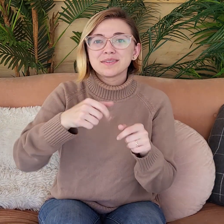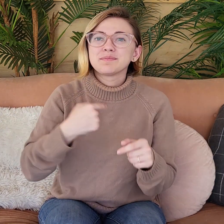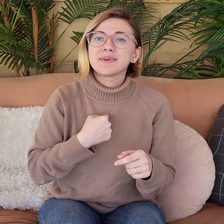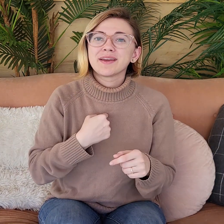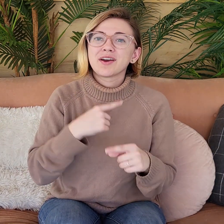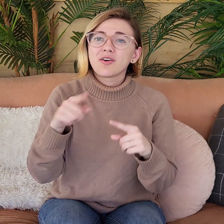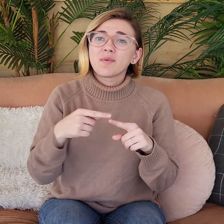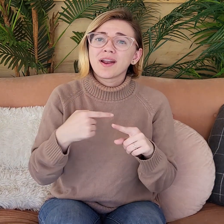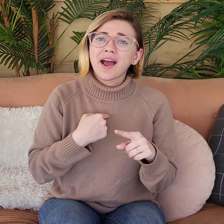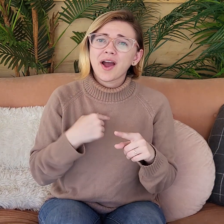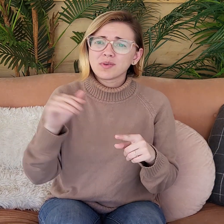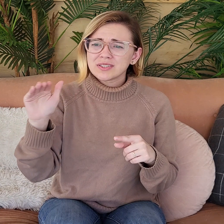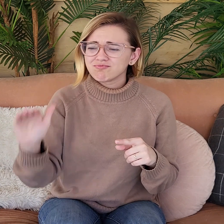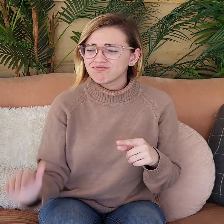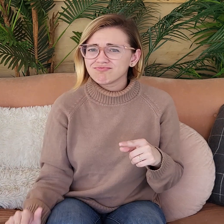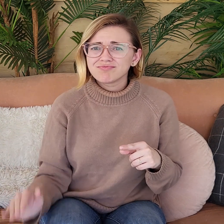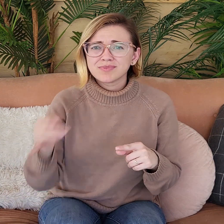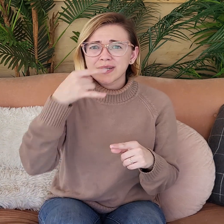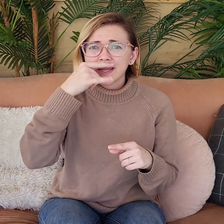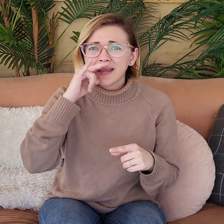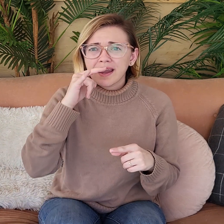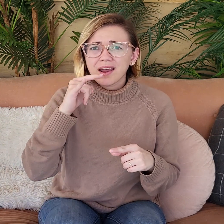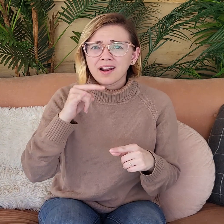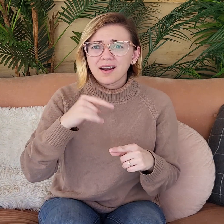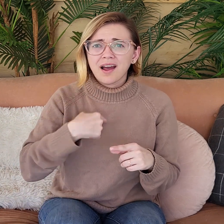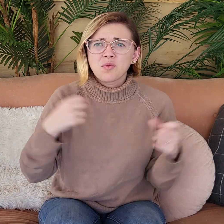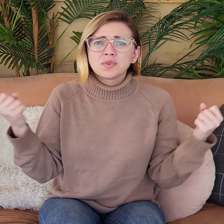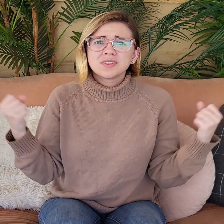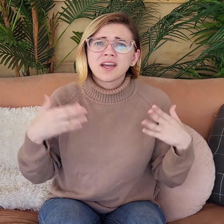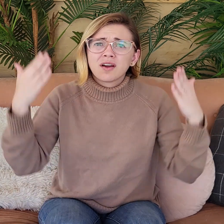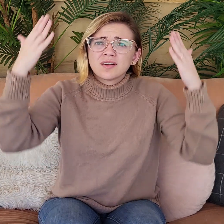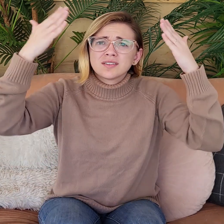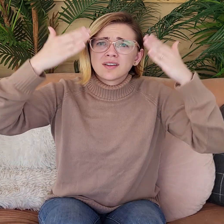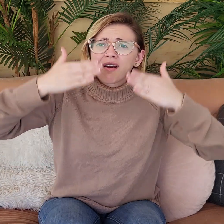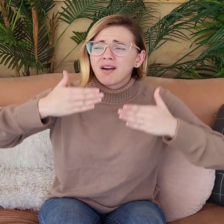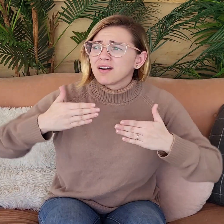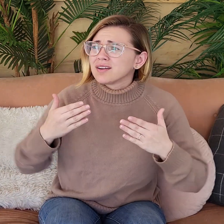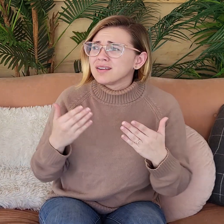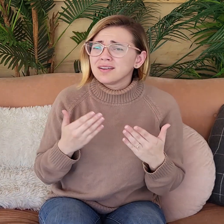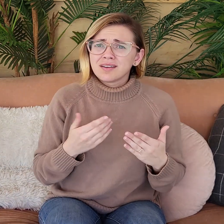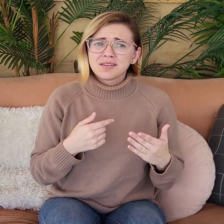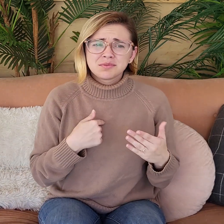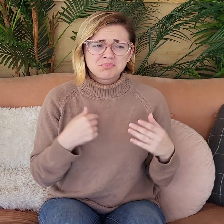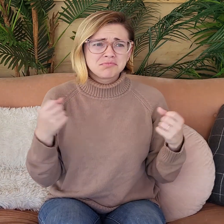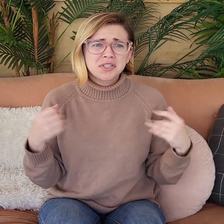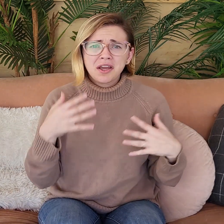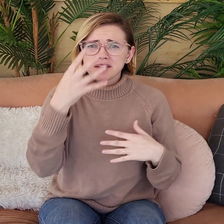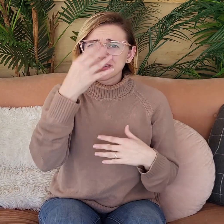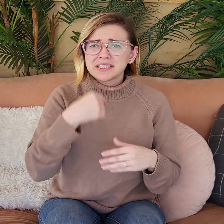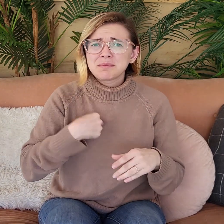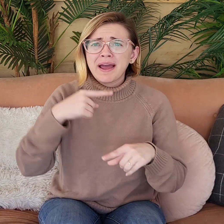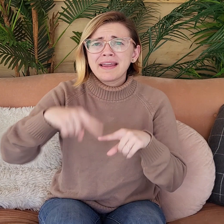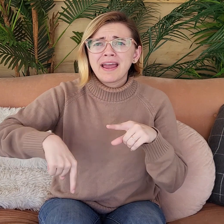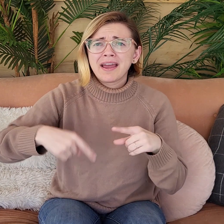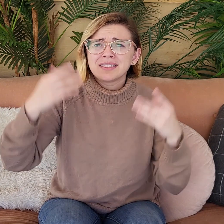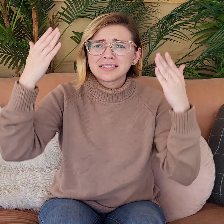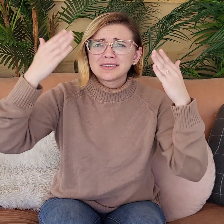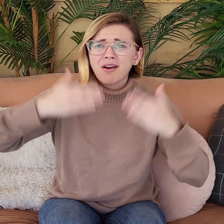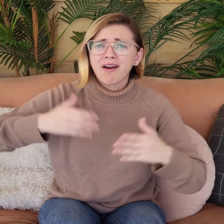than the darkness. So, it reminds me of when I was a little kid, and I was scared of the dark. I was